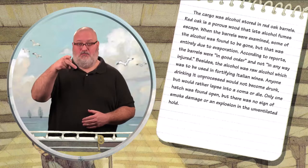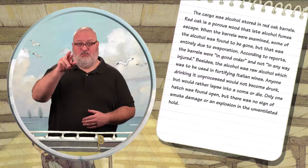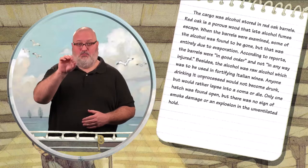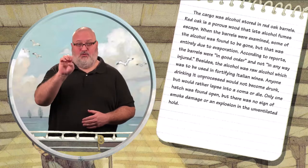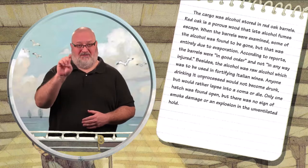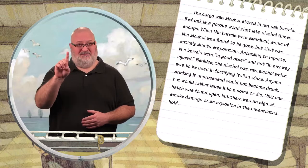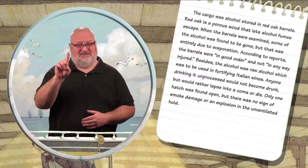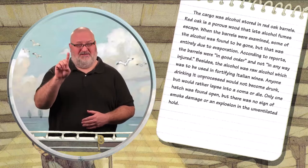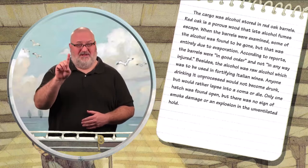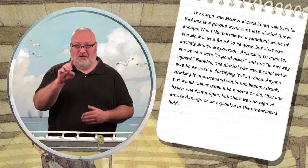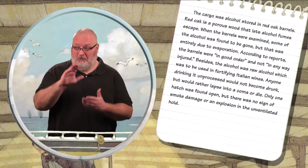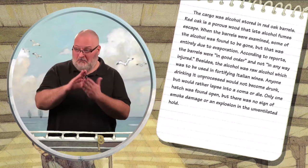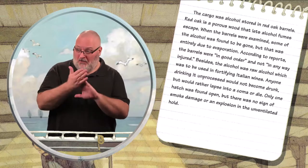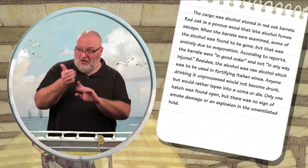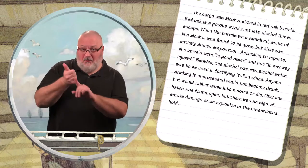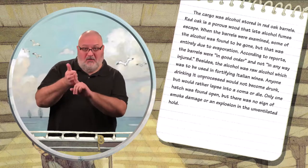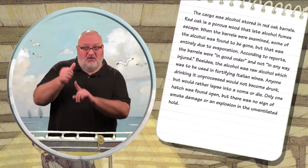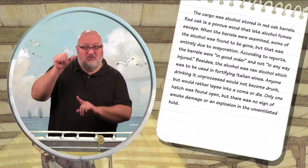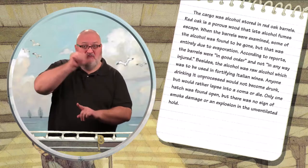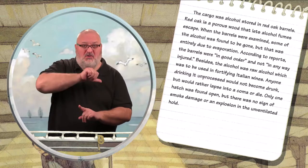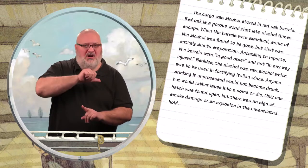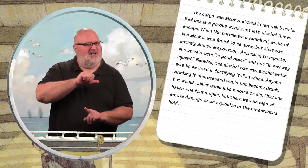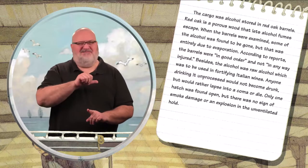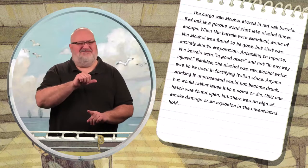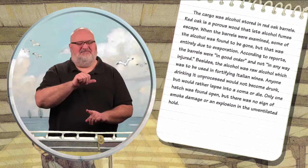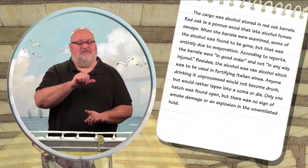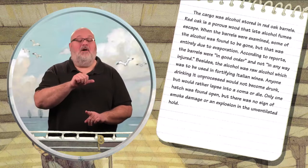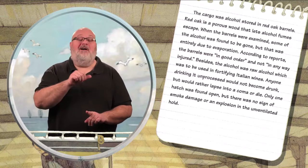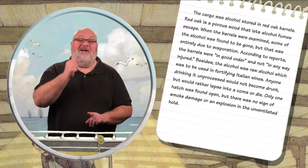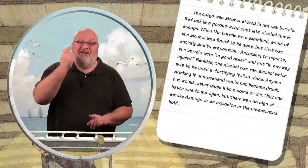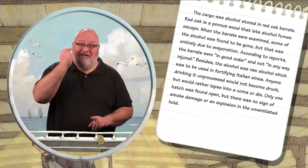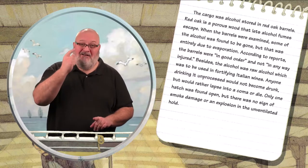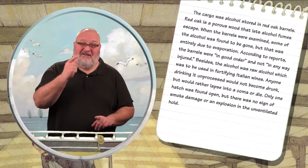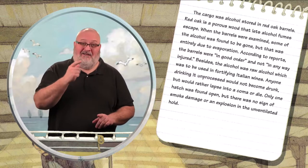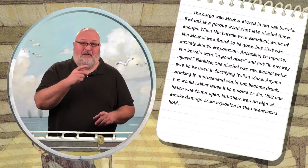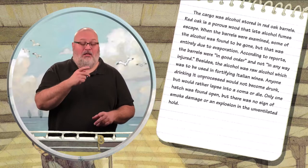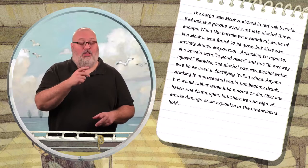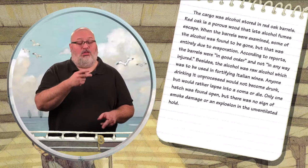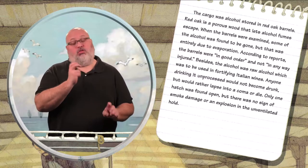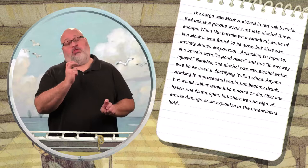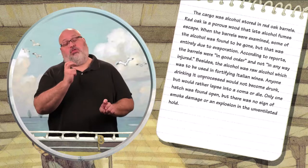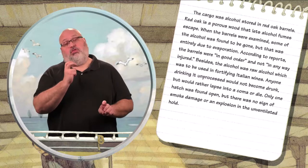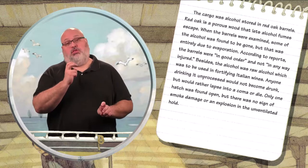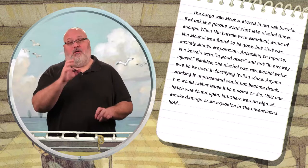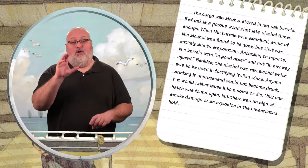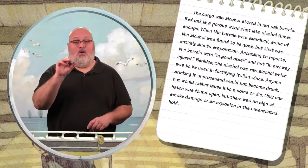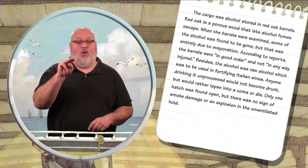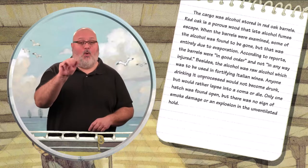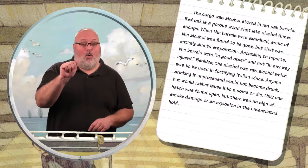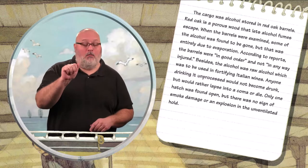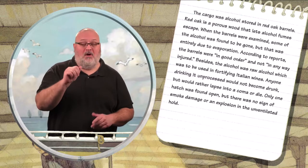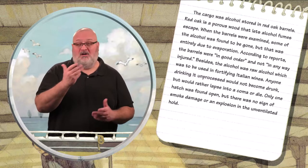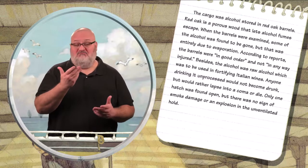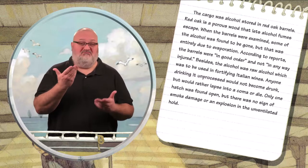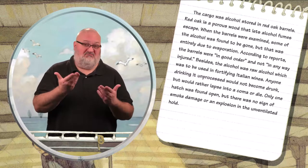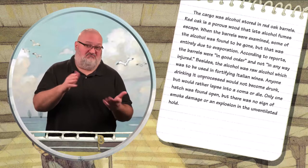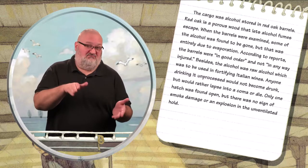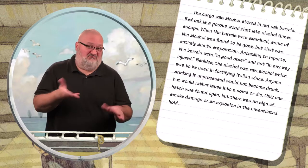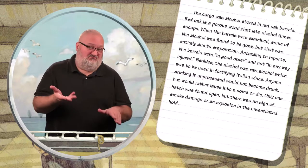Anyone drinking it unprocessed would not become drunk, but would rather lapse into a coma or die.